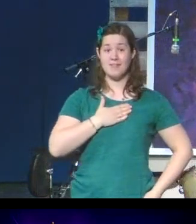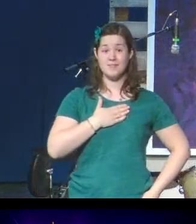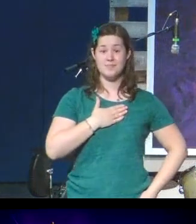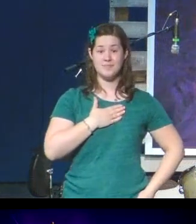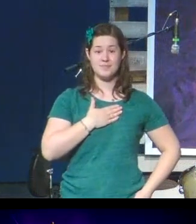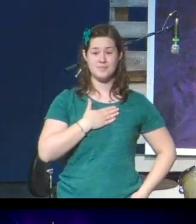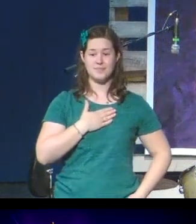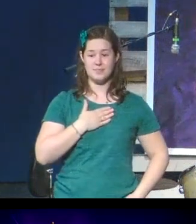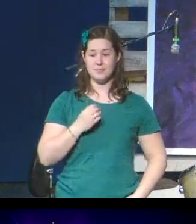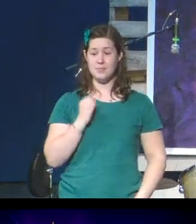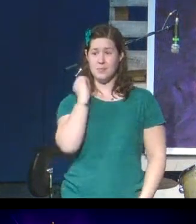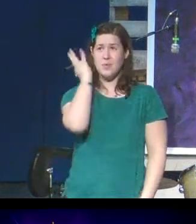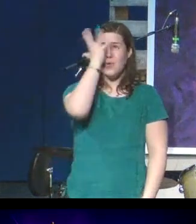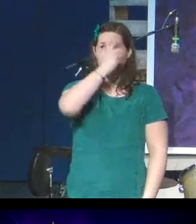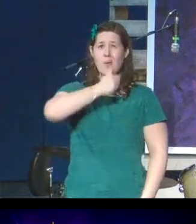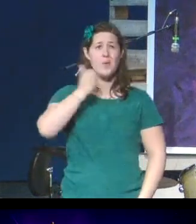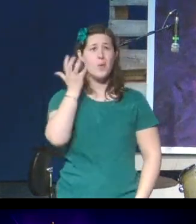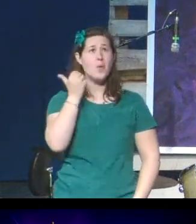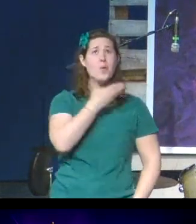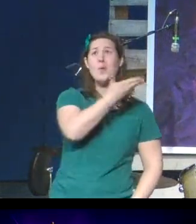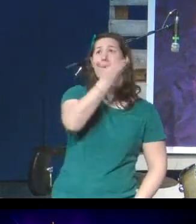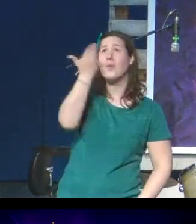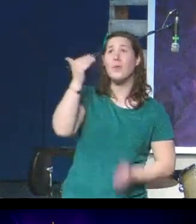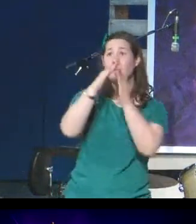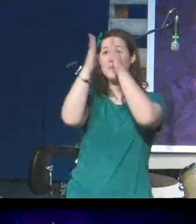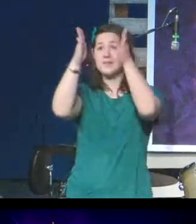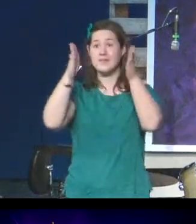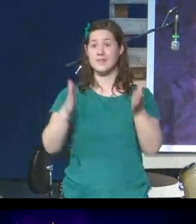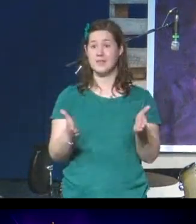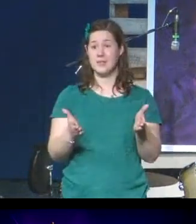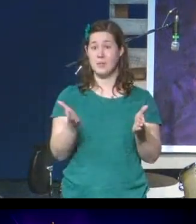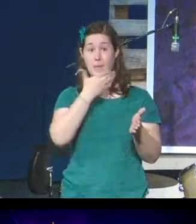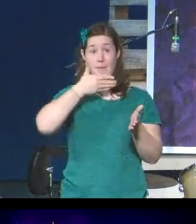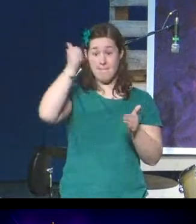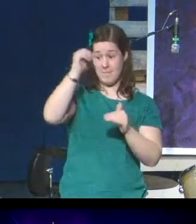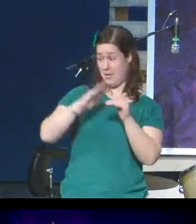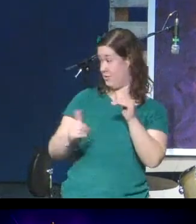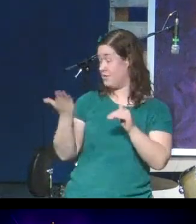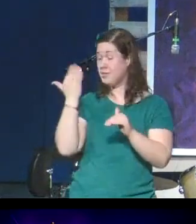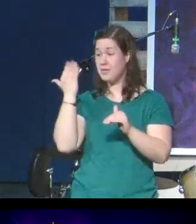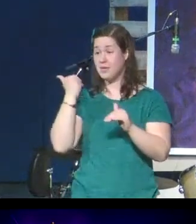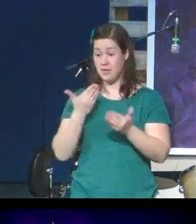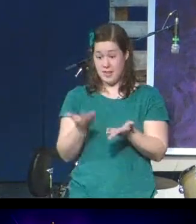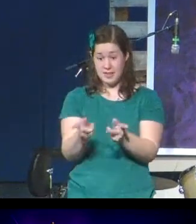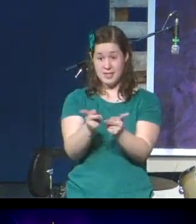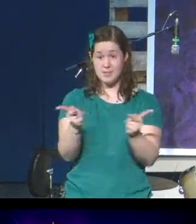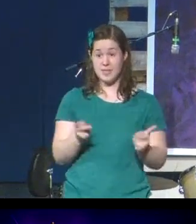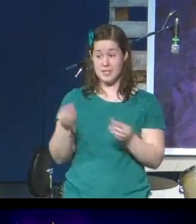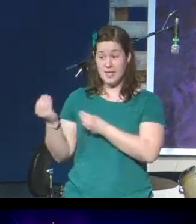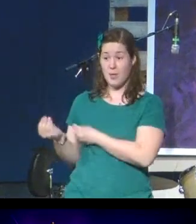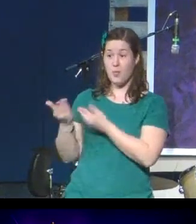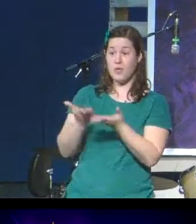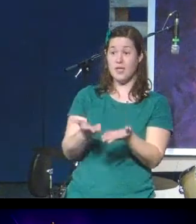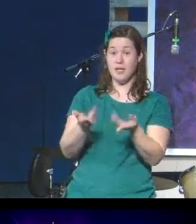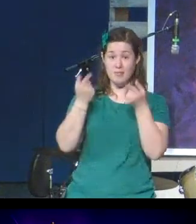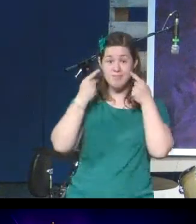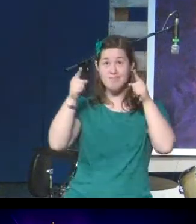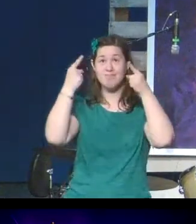The latter splendor of this house shall be greater than the former. And in this place, I will give prosperity,